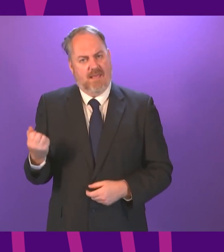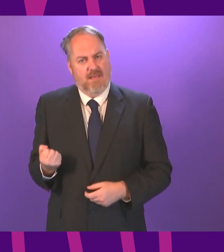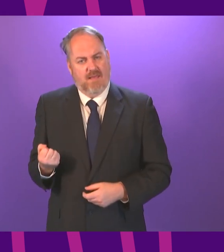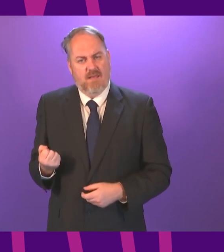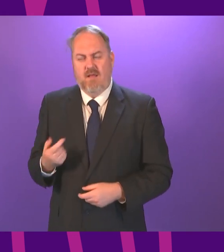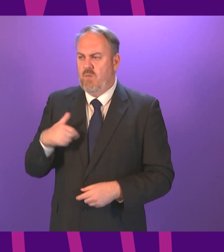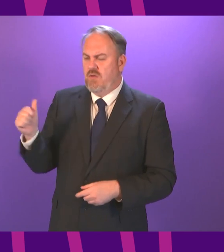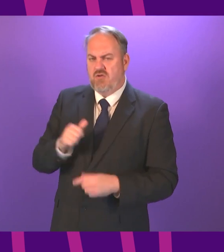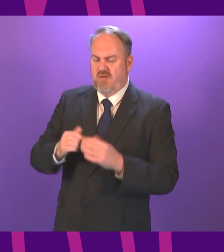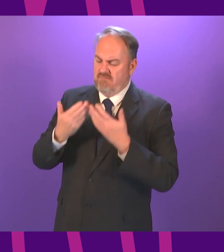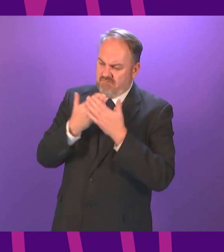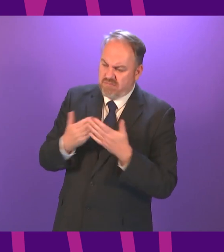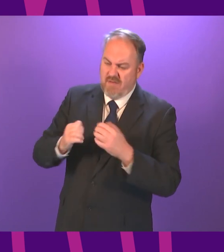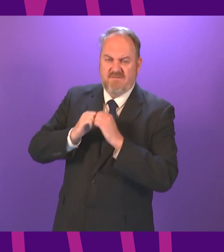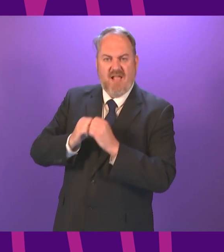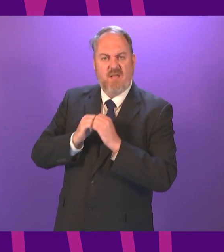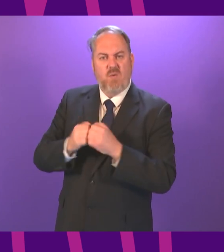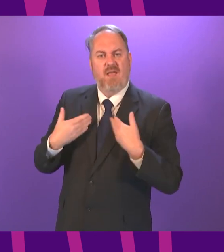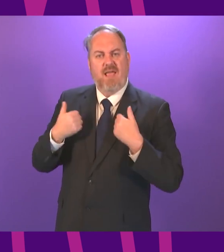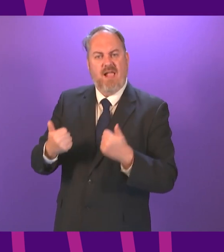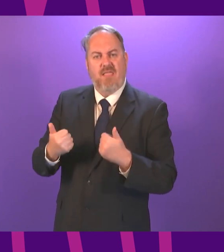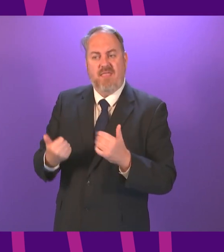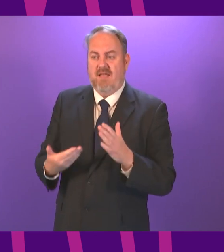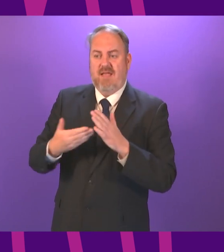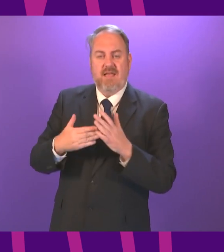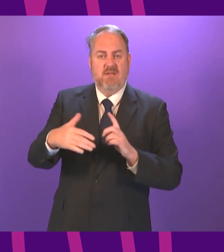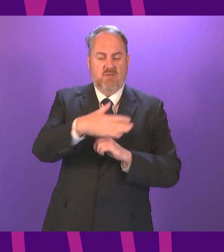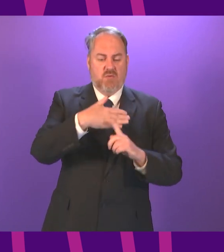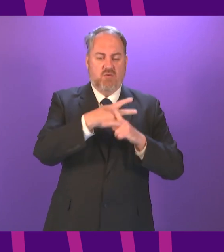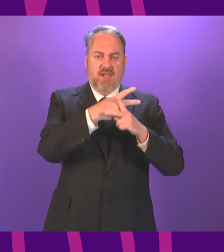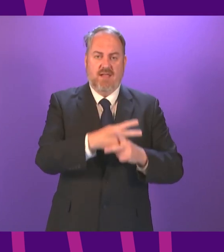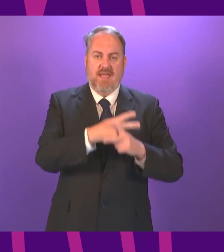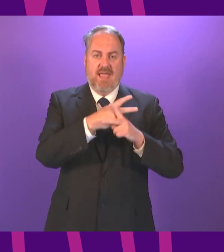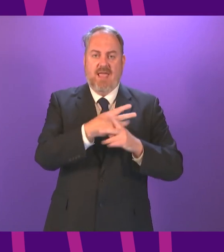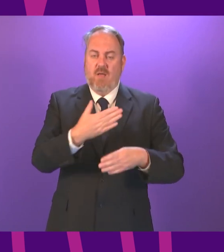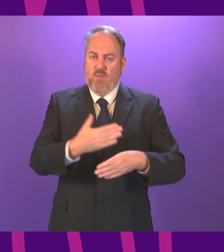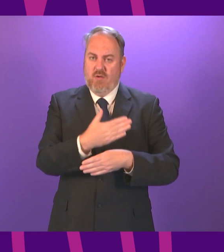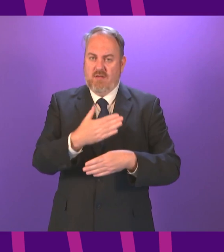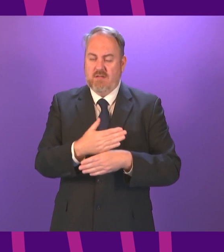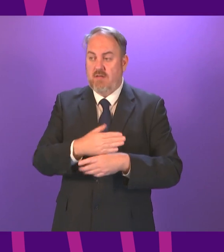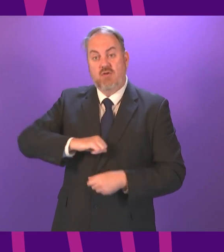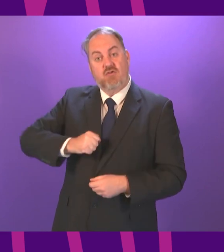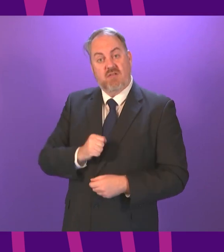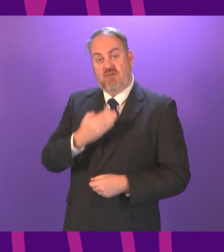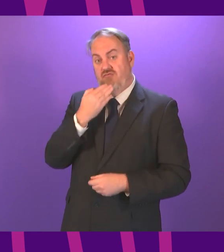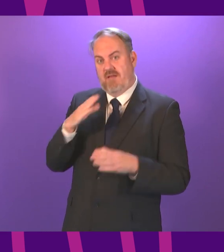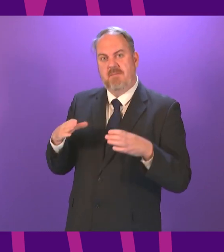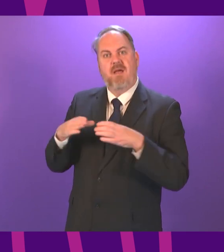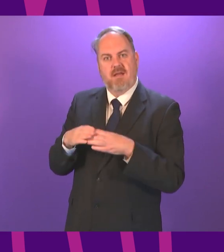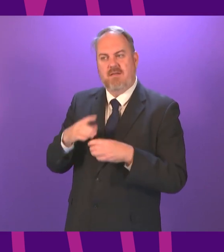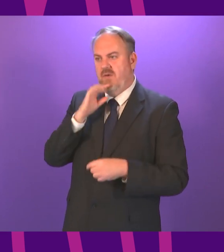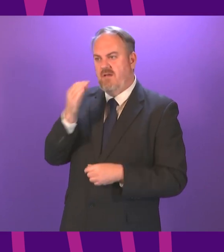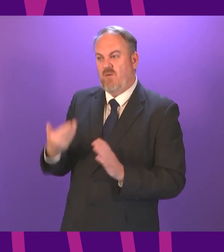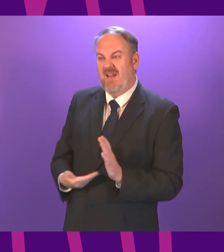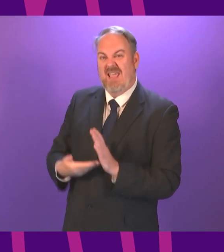health and social care workers and the vital work they play. I'm proud that the Scottish Greens played their part earlier this year when we secured an